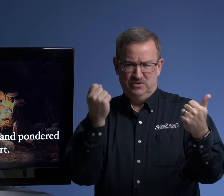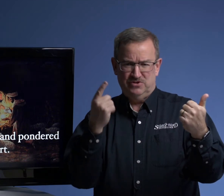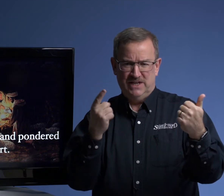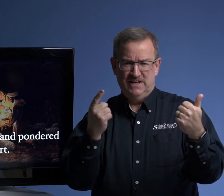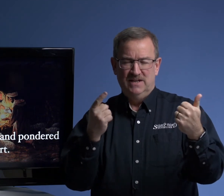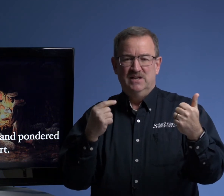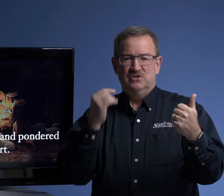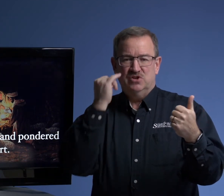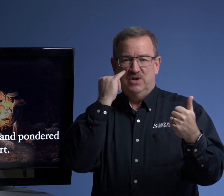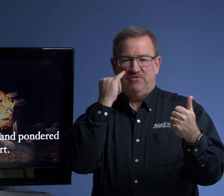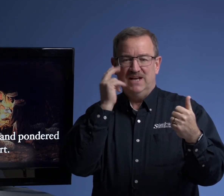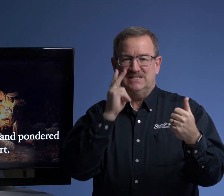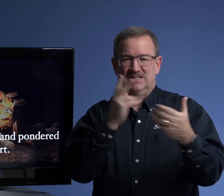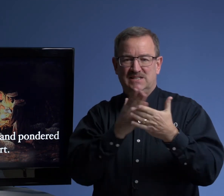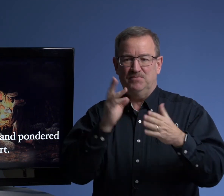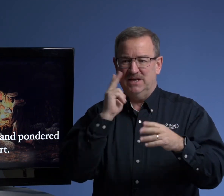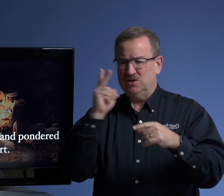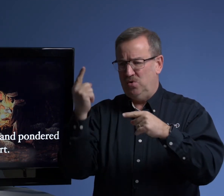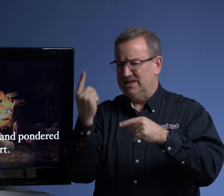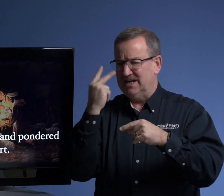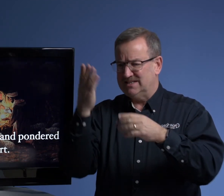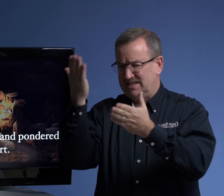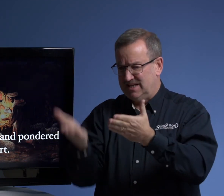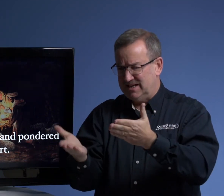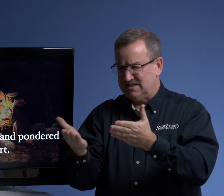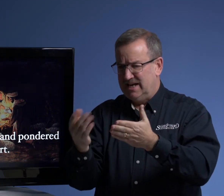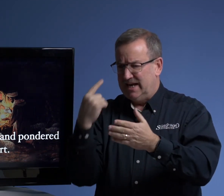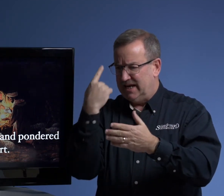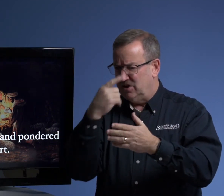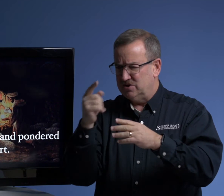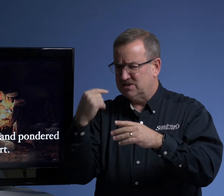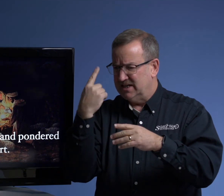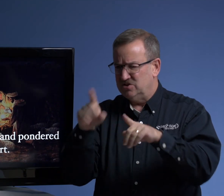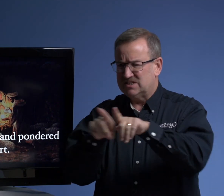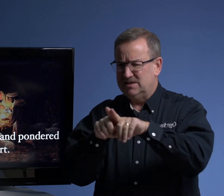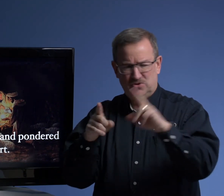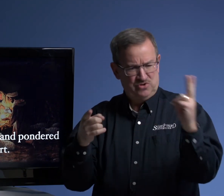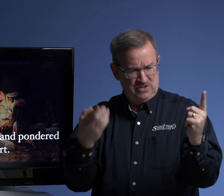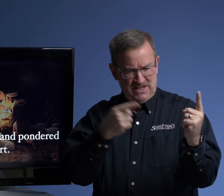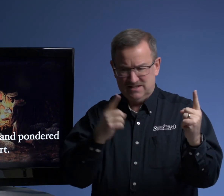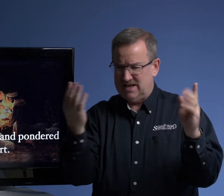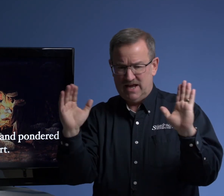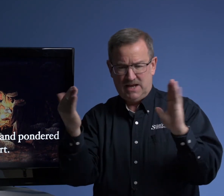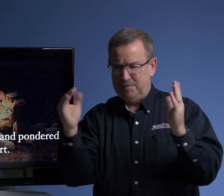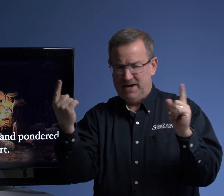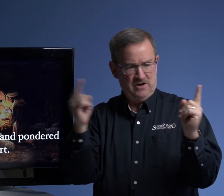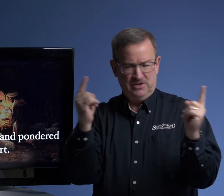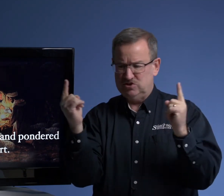understand? So if I see something, I say, Oh, I see this. It looks, it looks similar to this. And I compare these